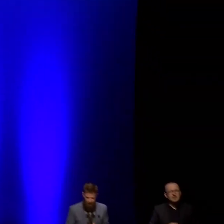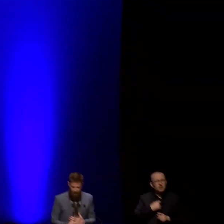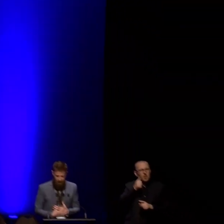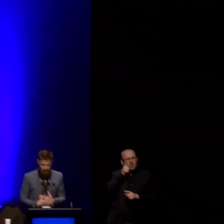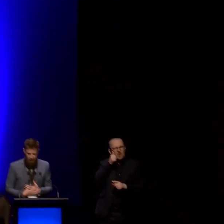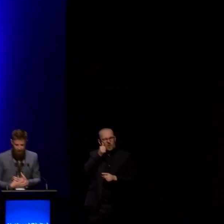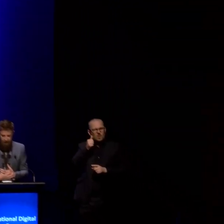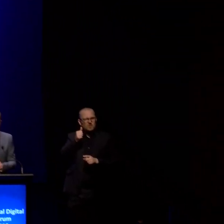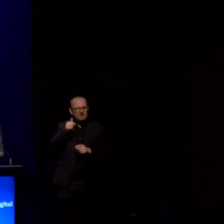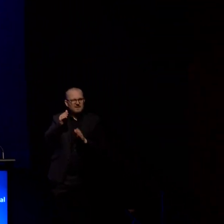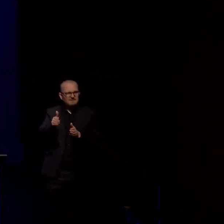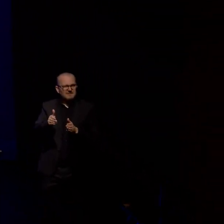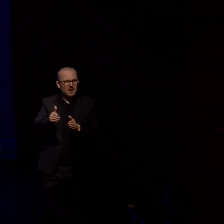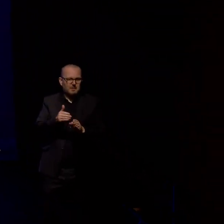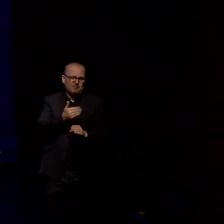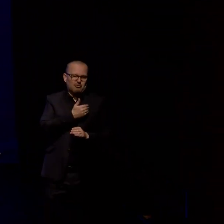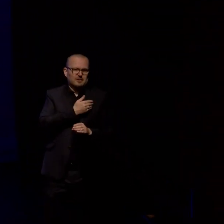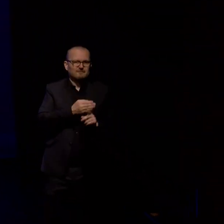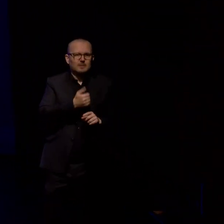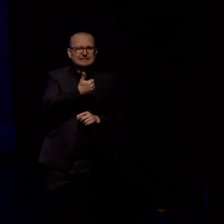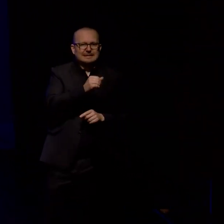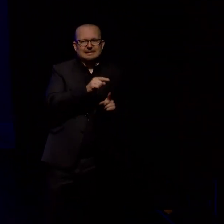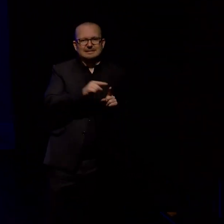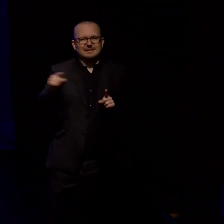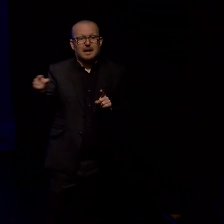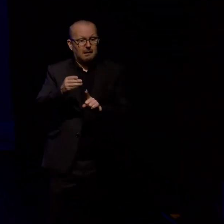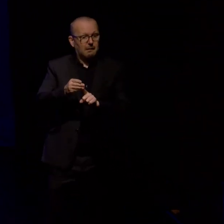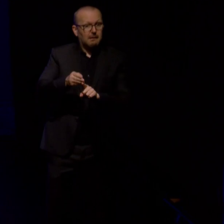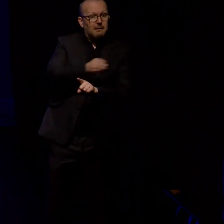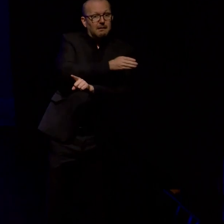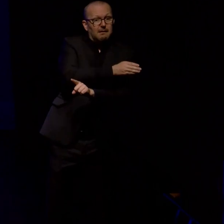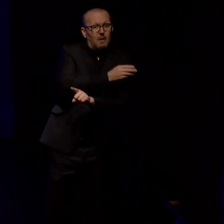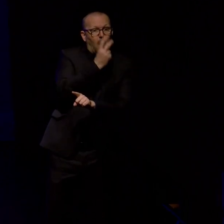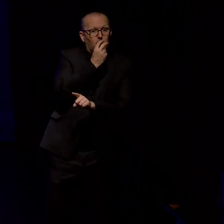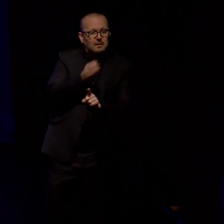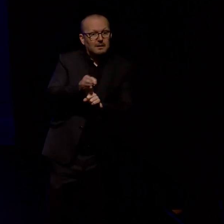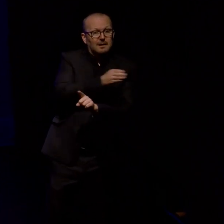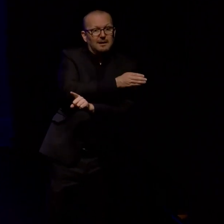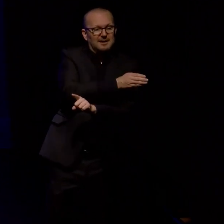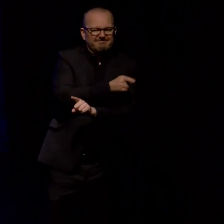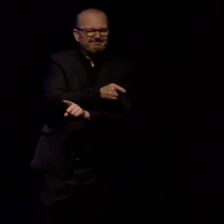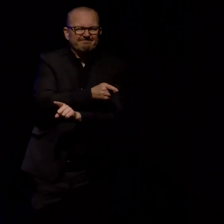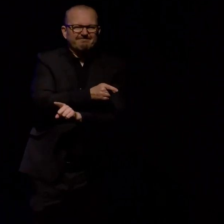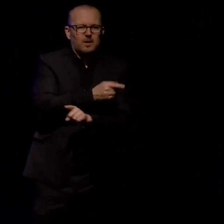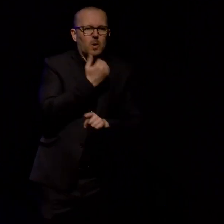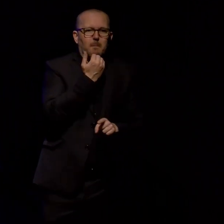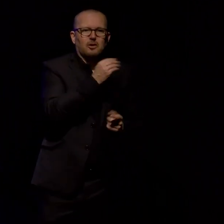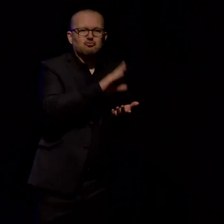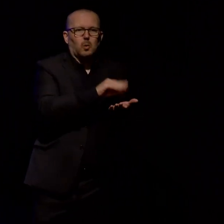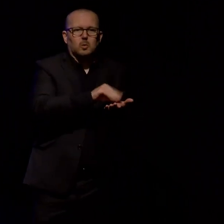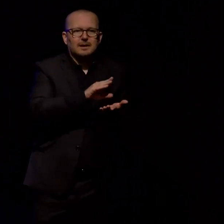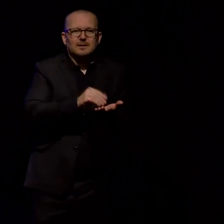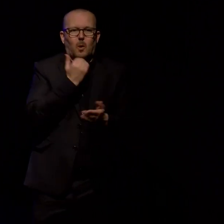early 2000s. Musicians from the first half of the 20th century are less well represented in the audio culture biographies so far.